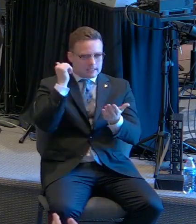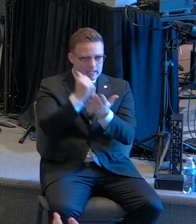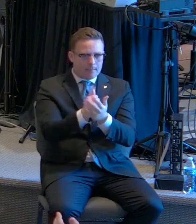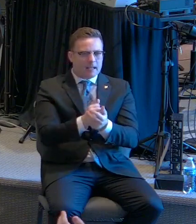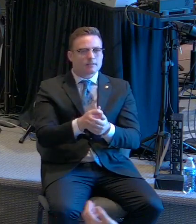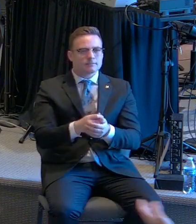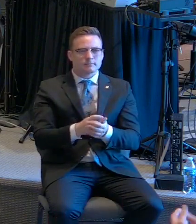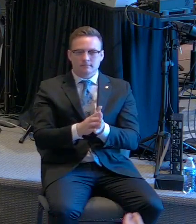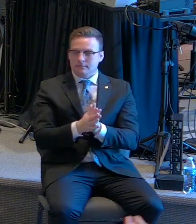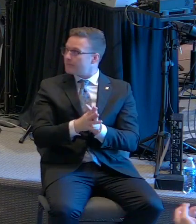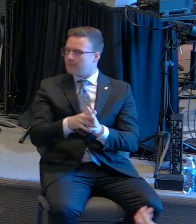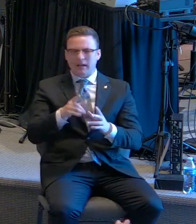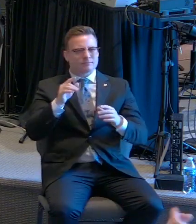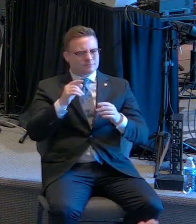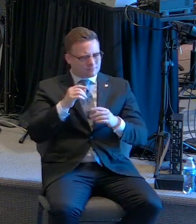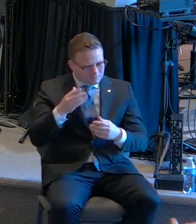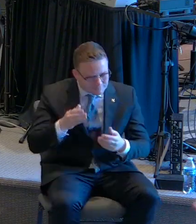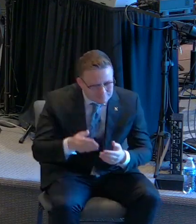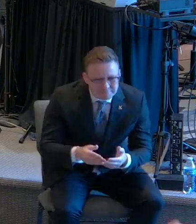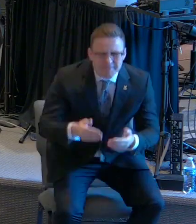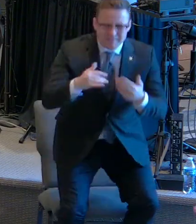Come on, that's it. Give him praise.